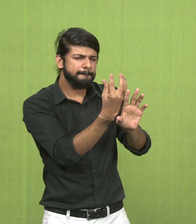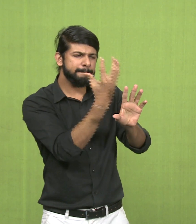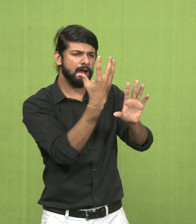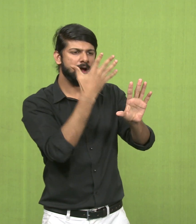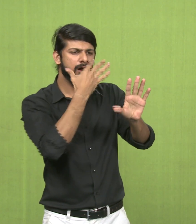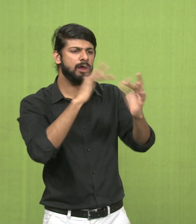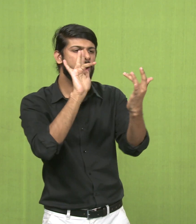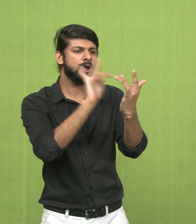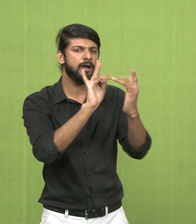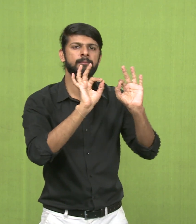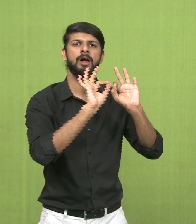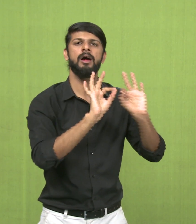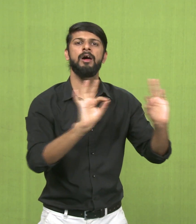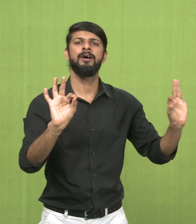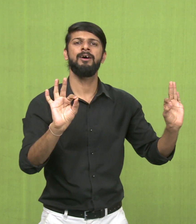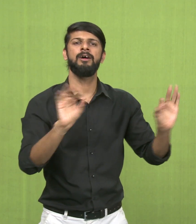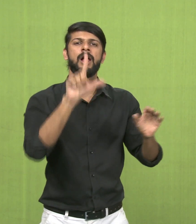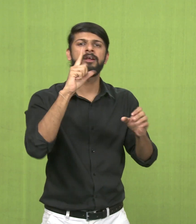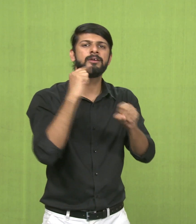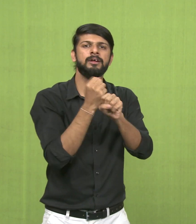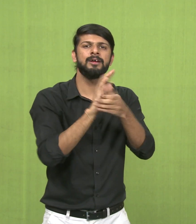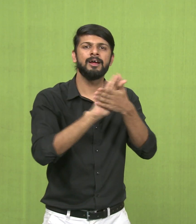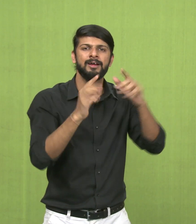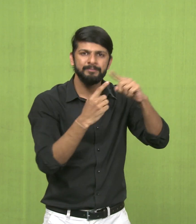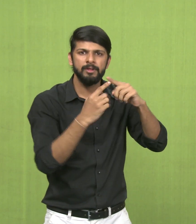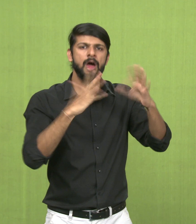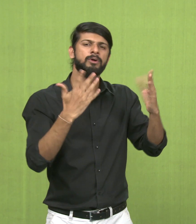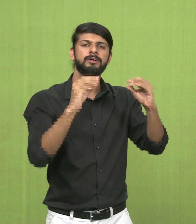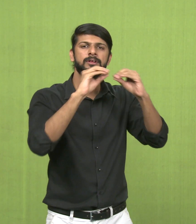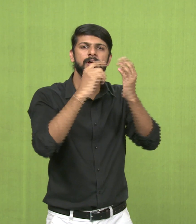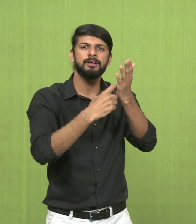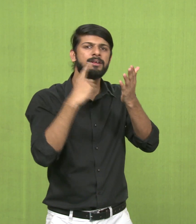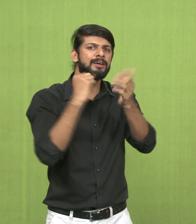Intensity is the measure of the brightness or the dullness of the light.